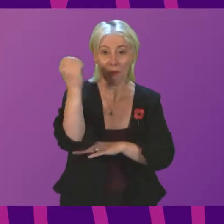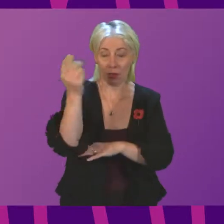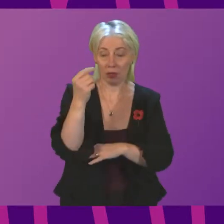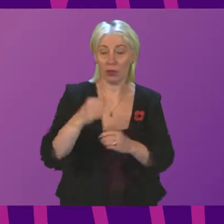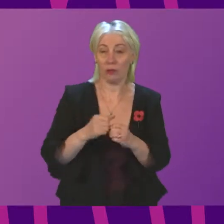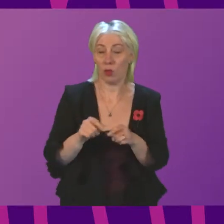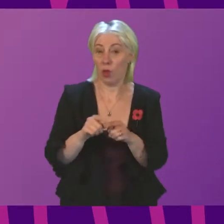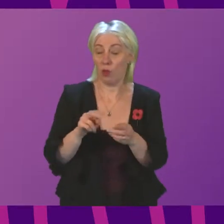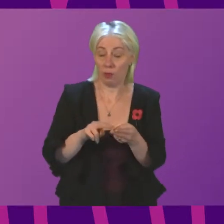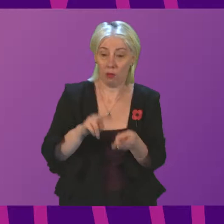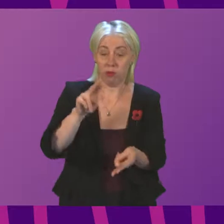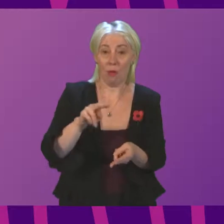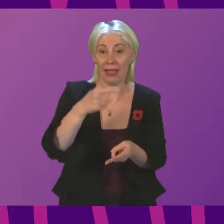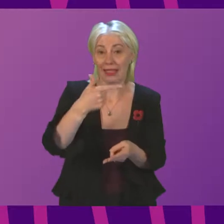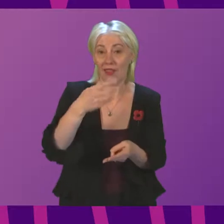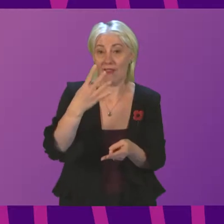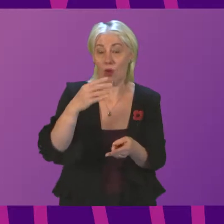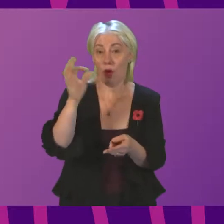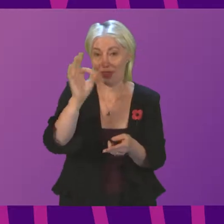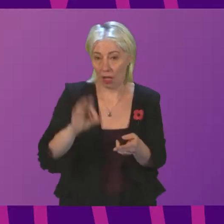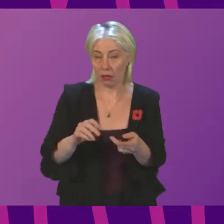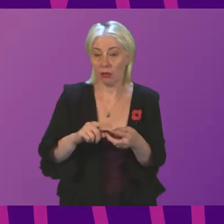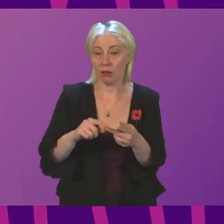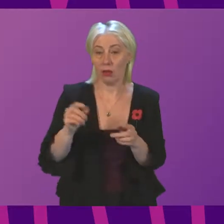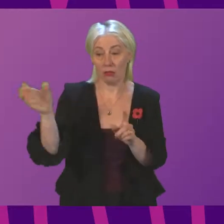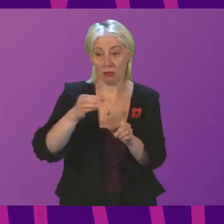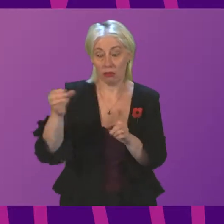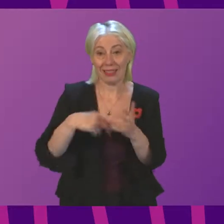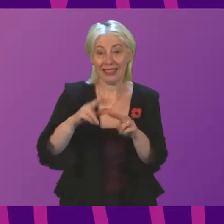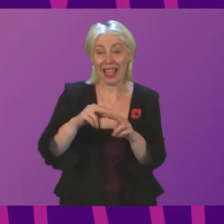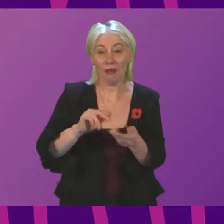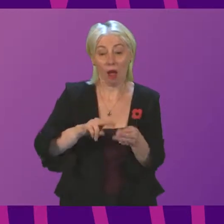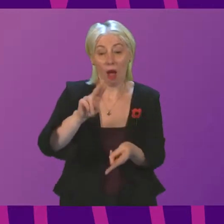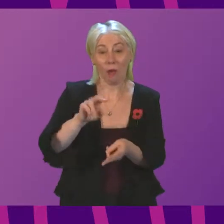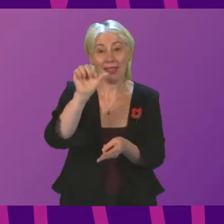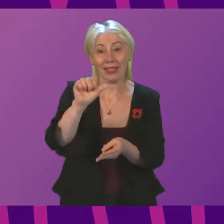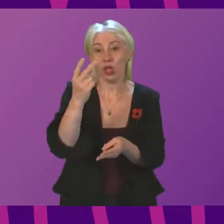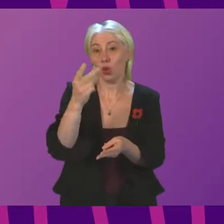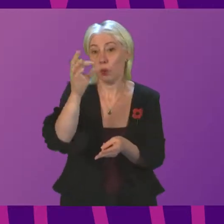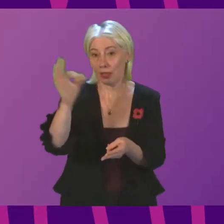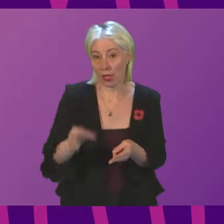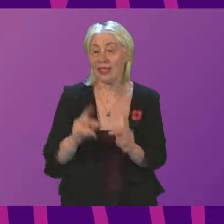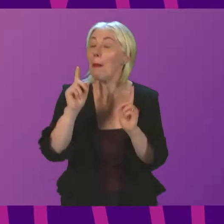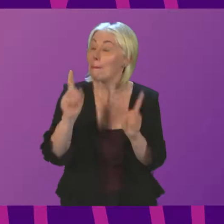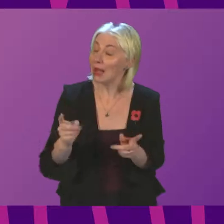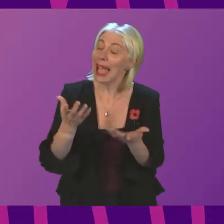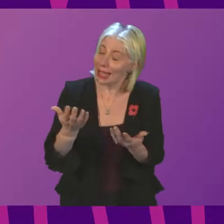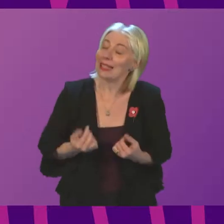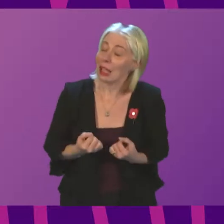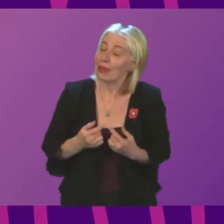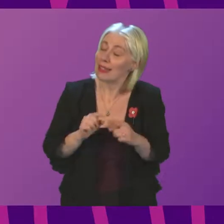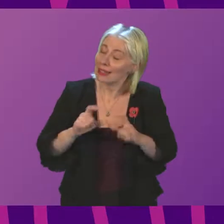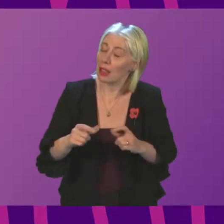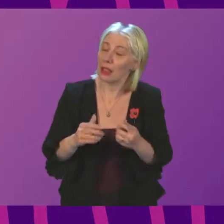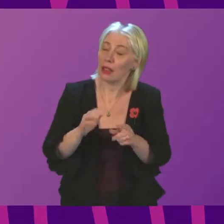by 74 per cent. Staffing has increased by 62 per cent. But I acknowledge there are significant demands and